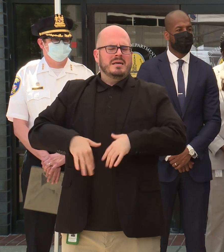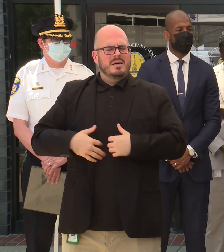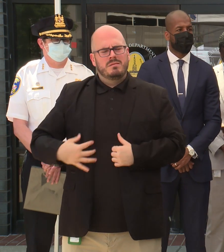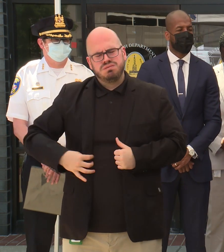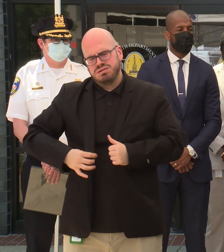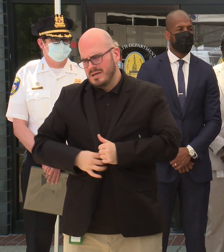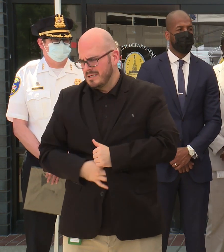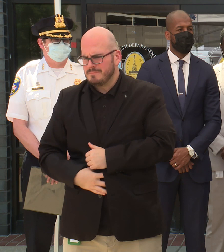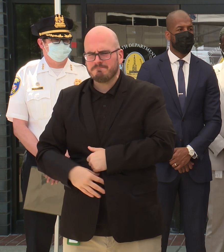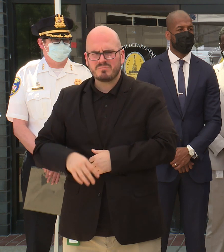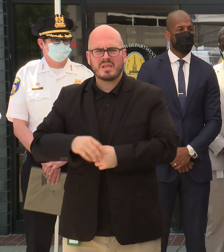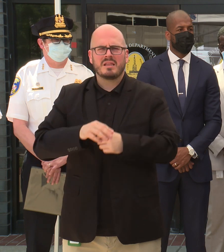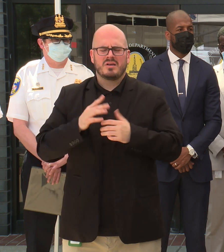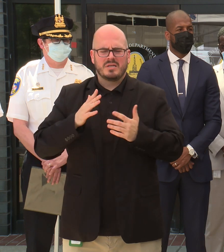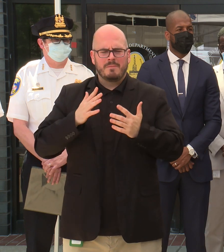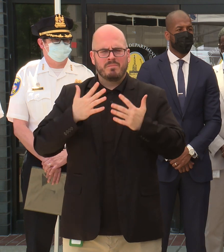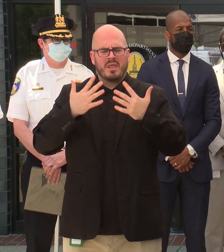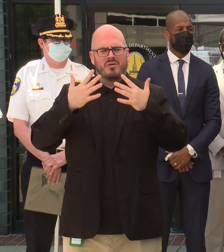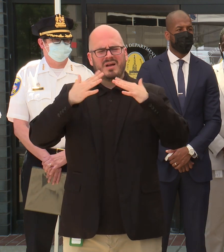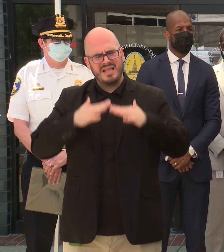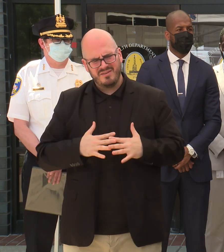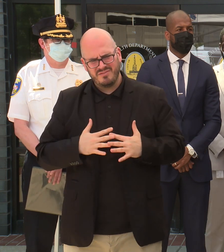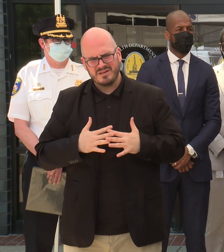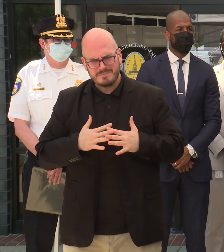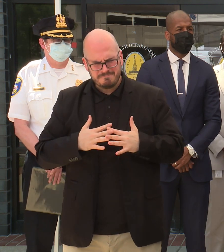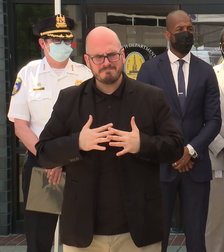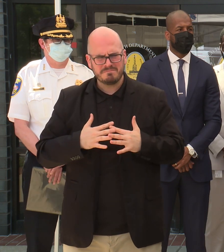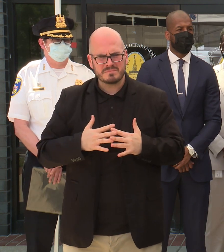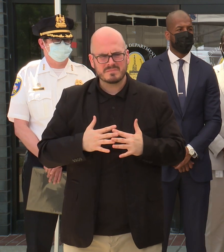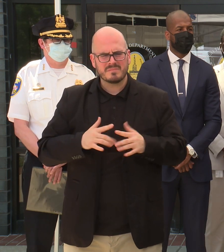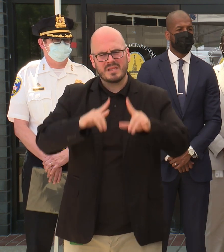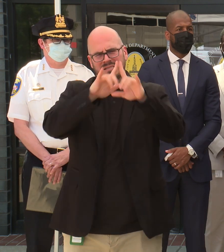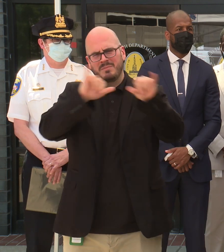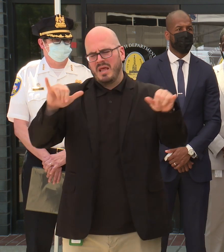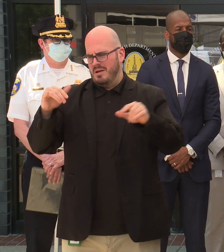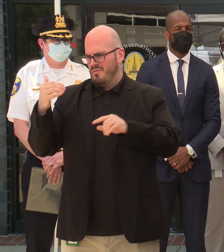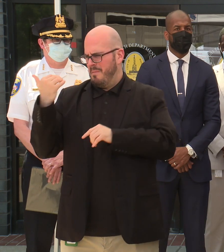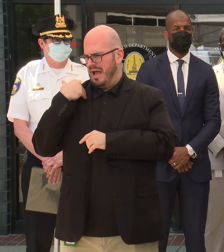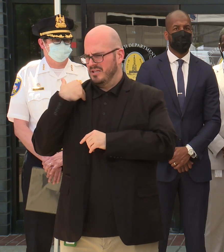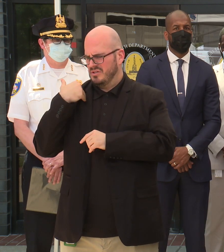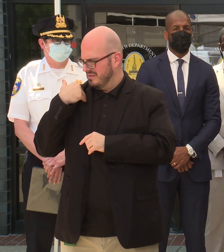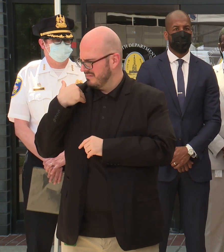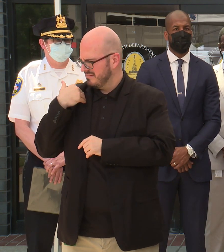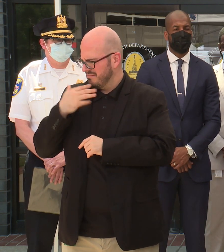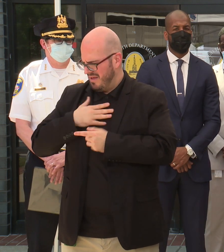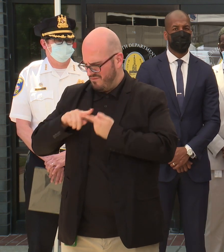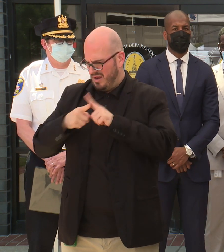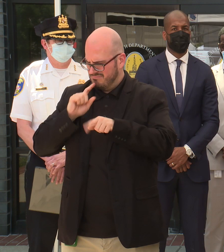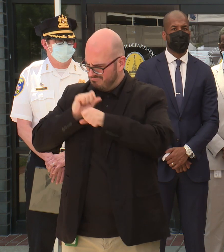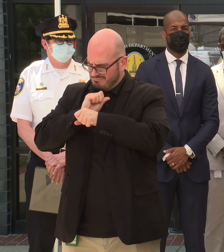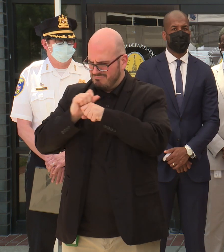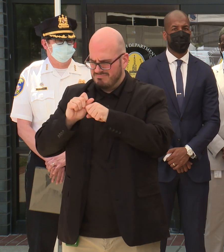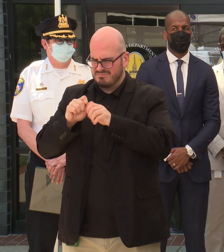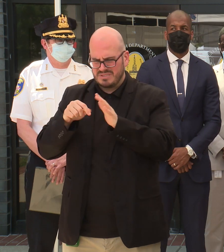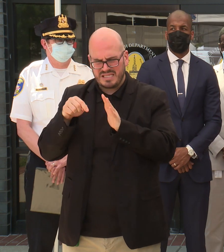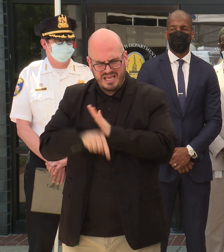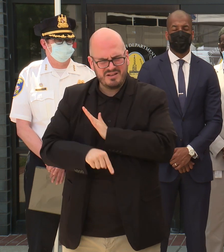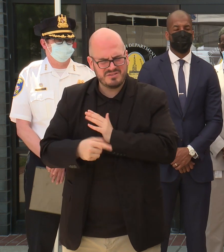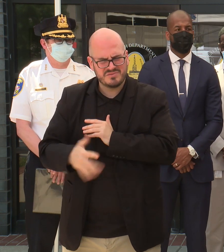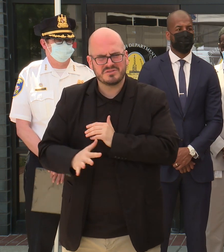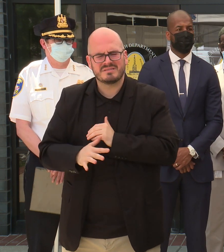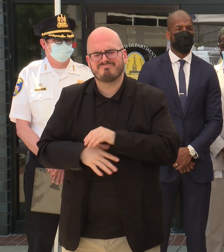that you are, there's a relief but also it reminds you that your friend really got killed. Um,